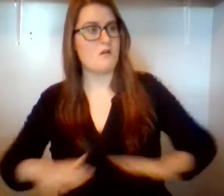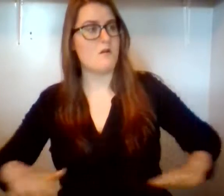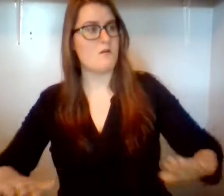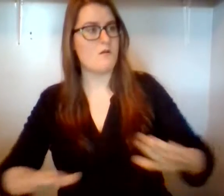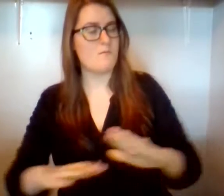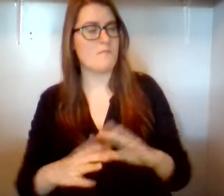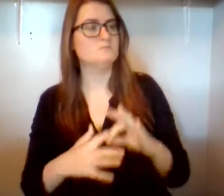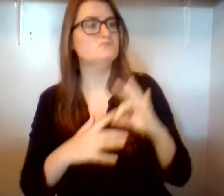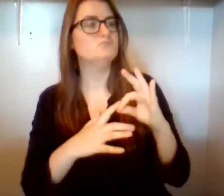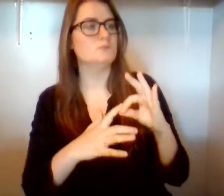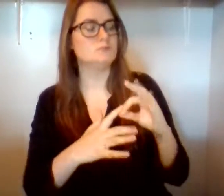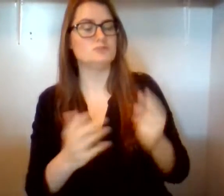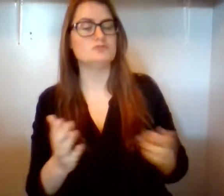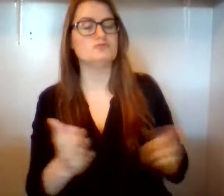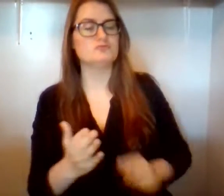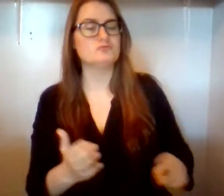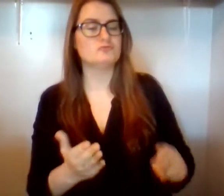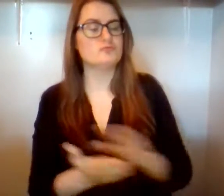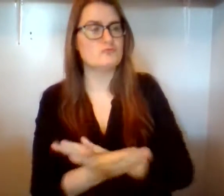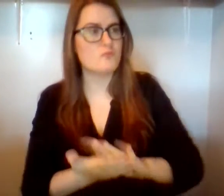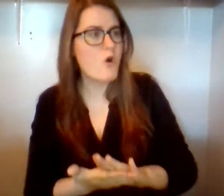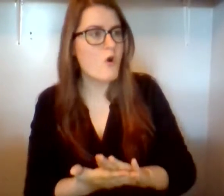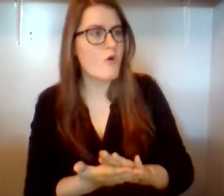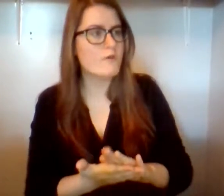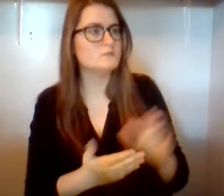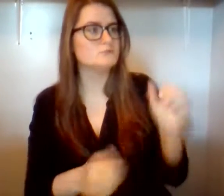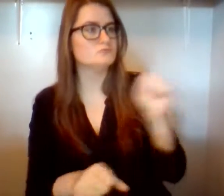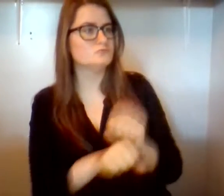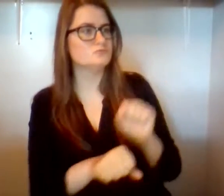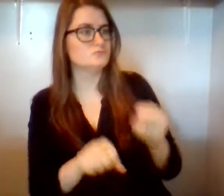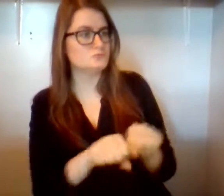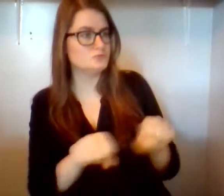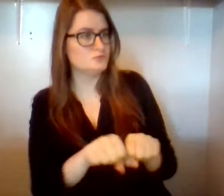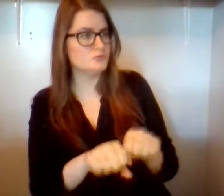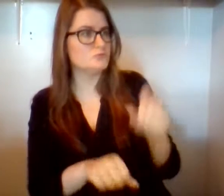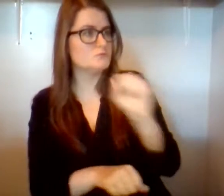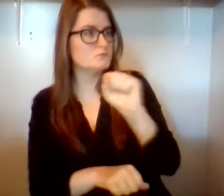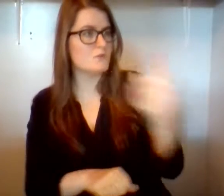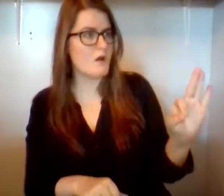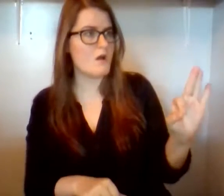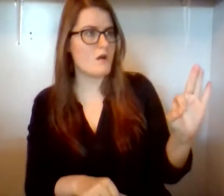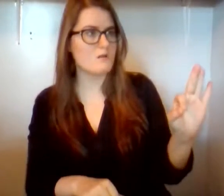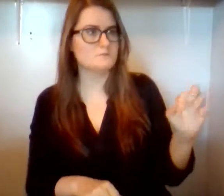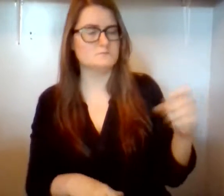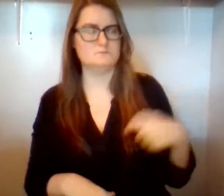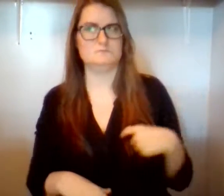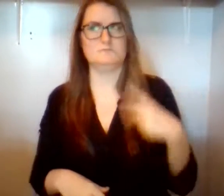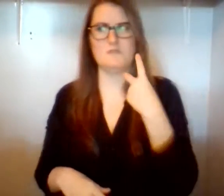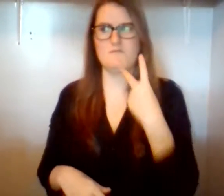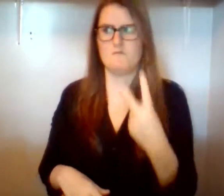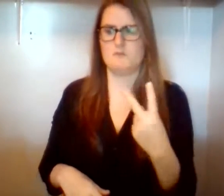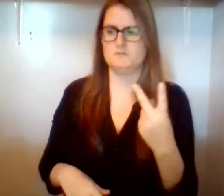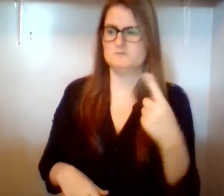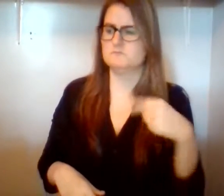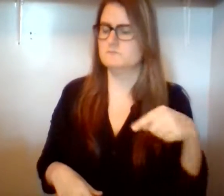You are standing on holy ground. The voice seemed to be coming from the middle of the fire, so Moses did as he was told.